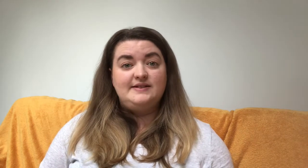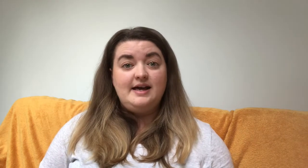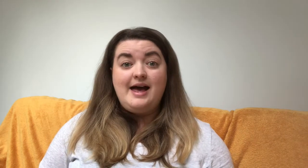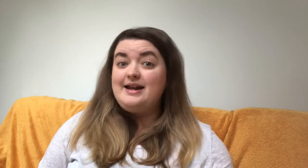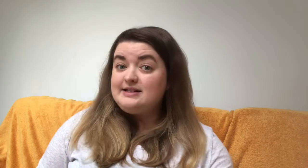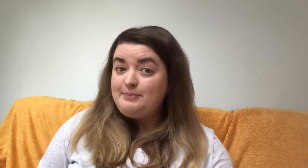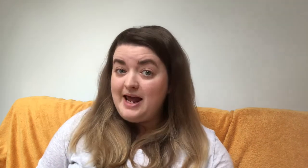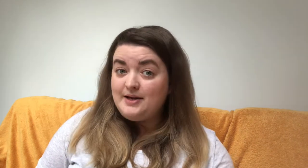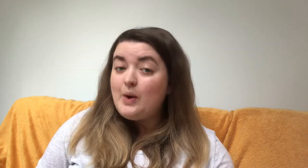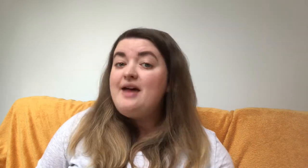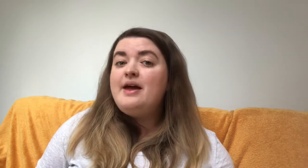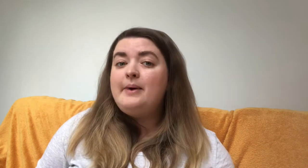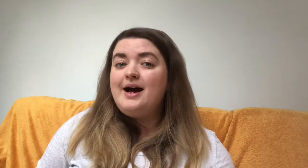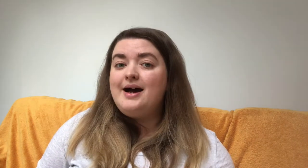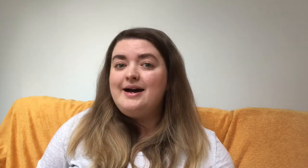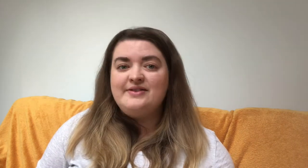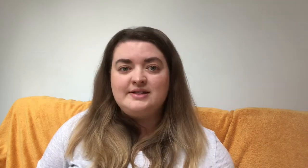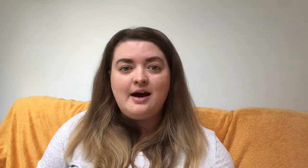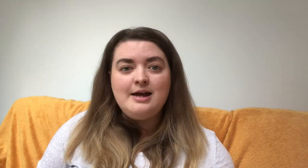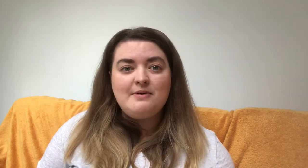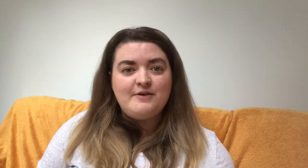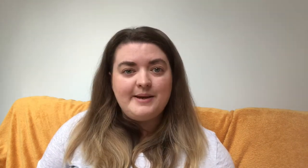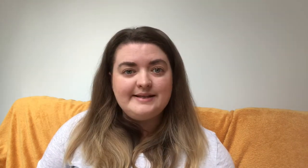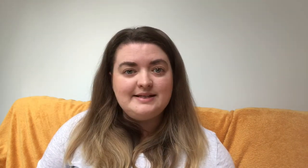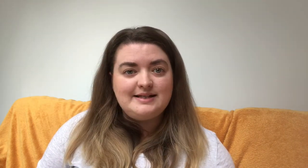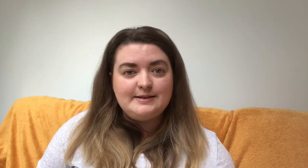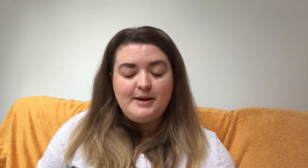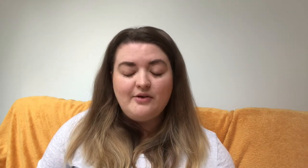and explain where they were at the time of the pizza's disappearance.